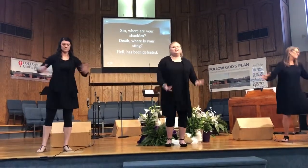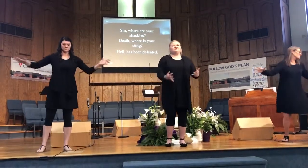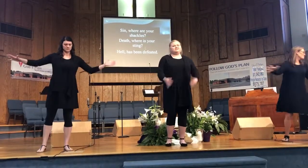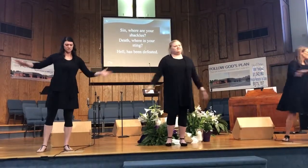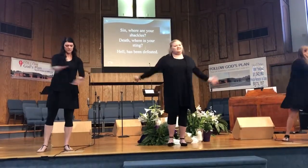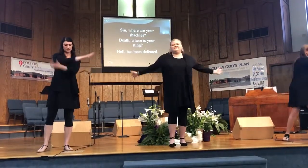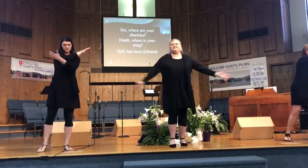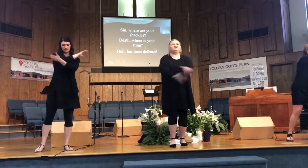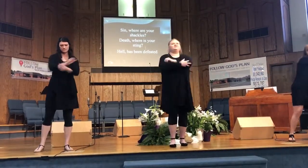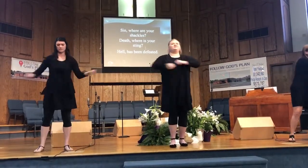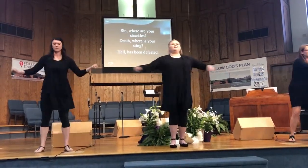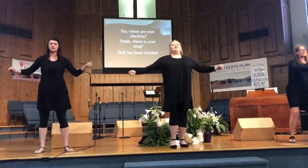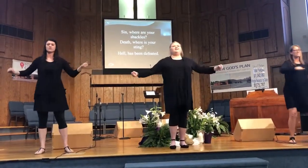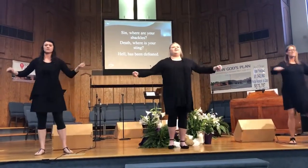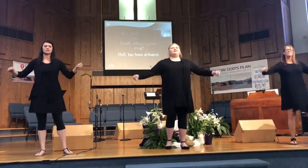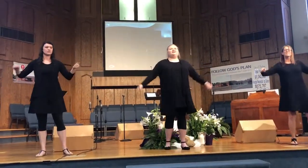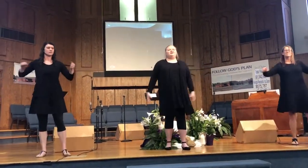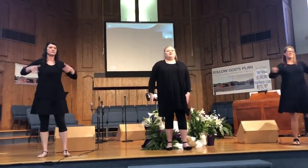Parade!